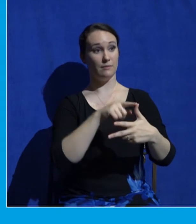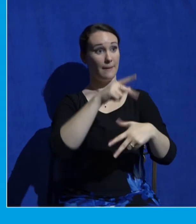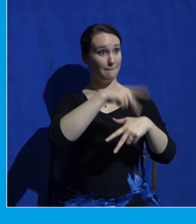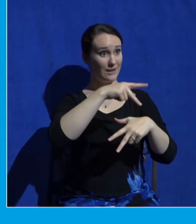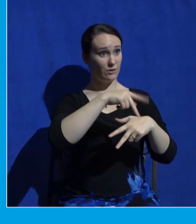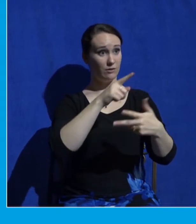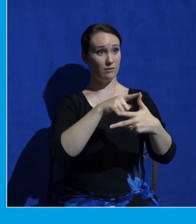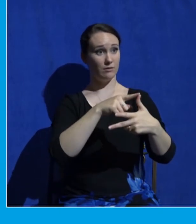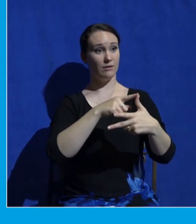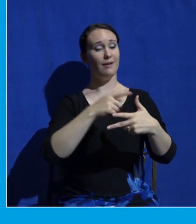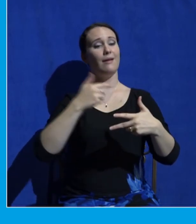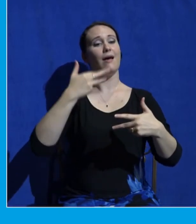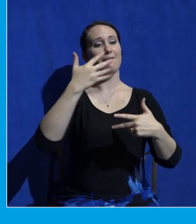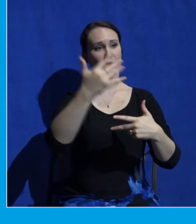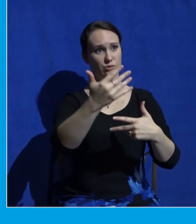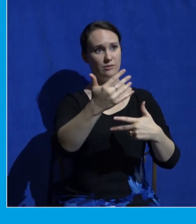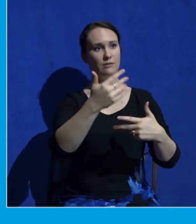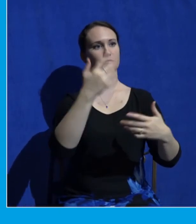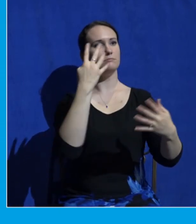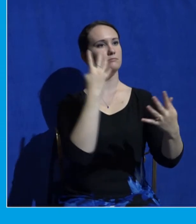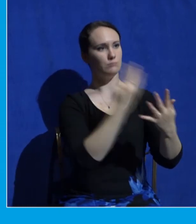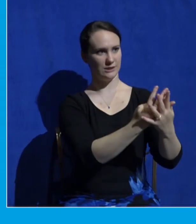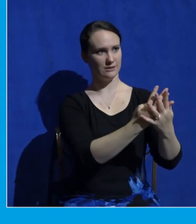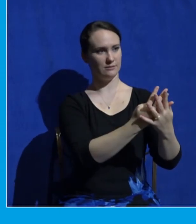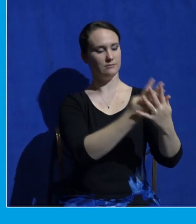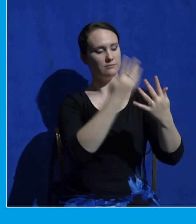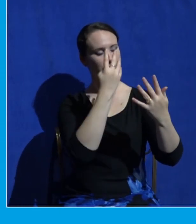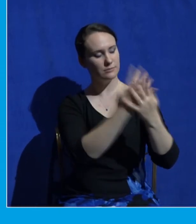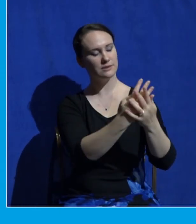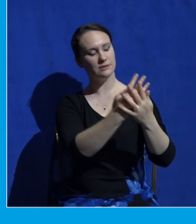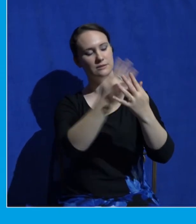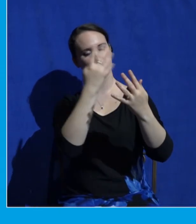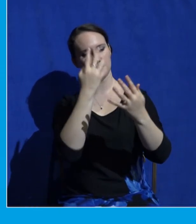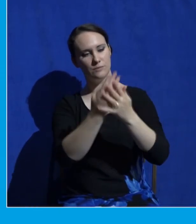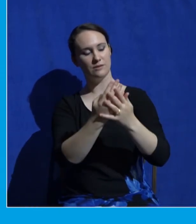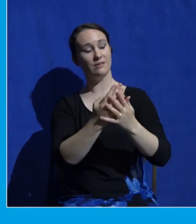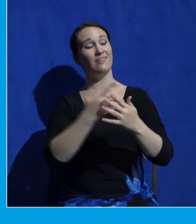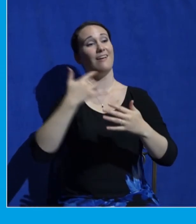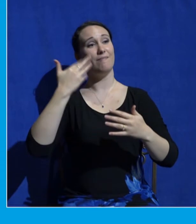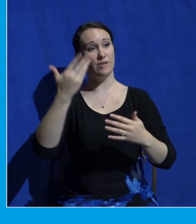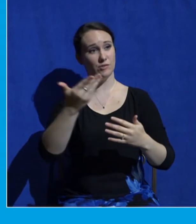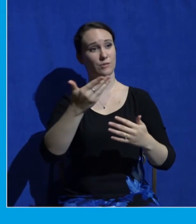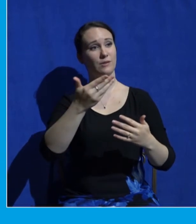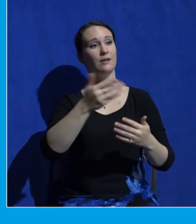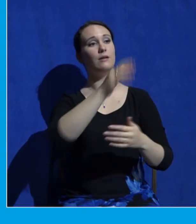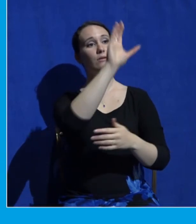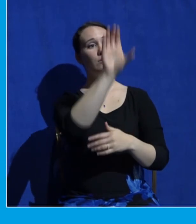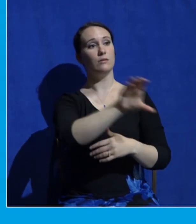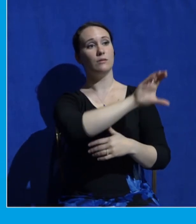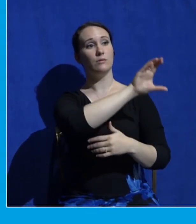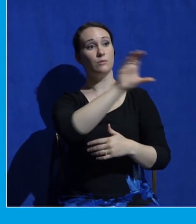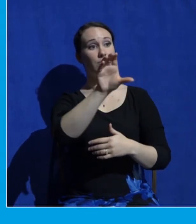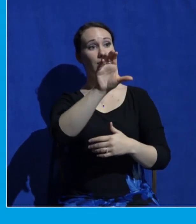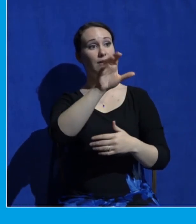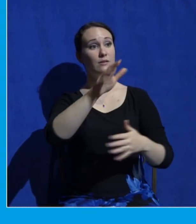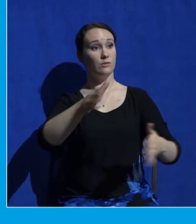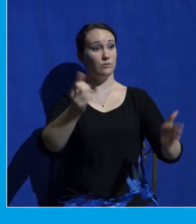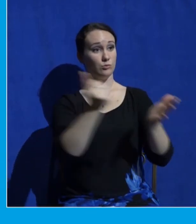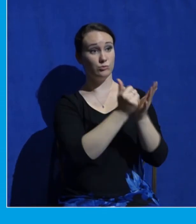Then he's going to be in the end crucified upside down on a cross. James is going to be put in prison